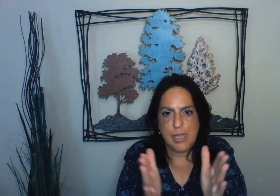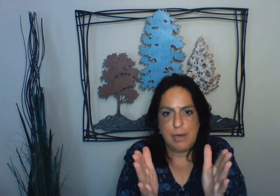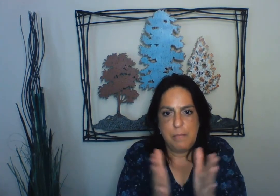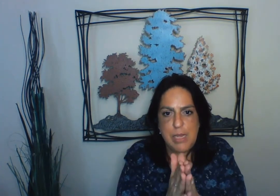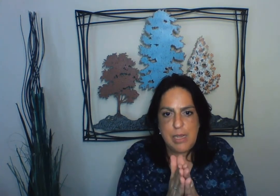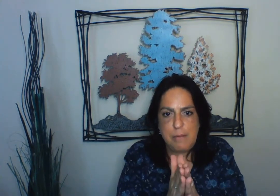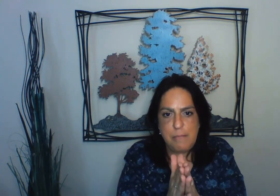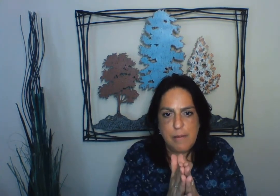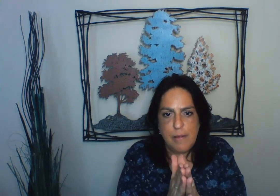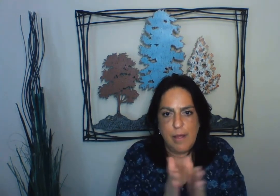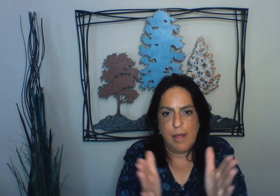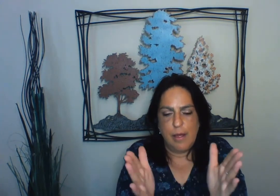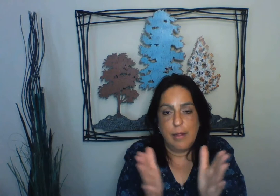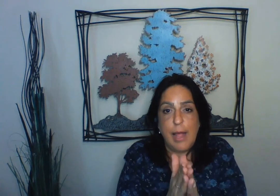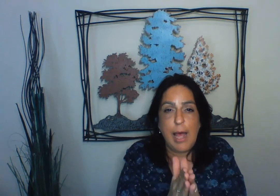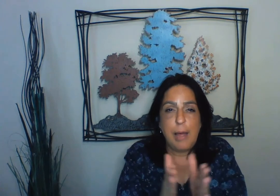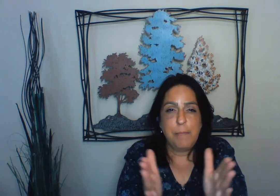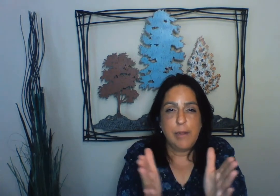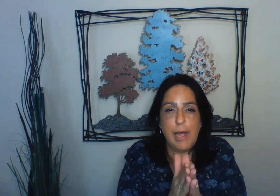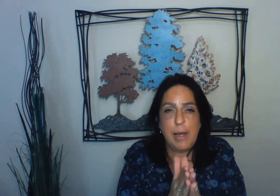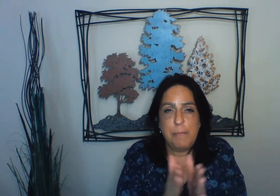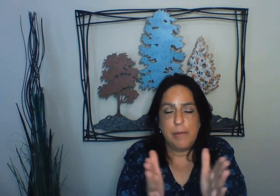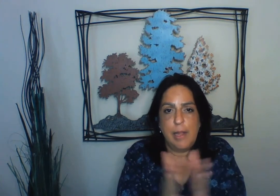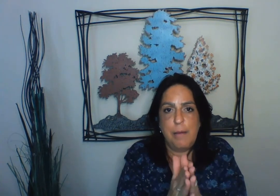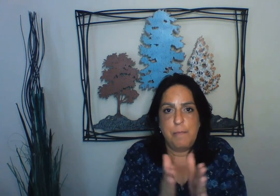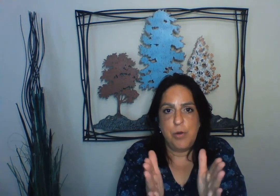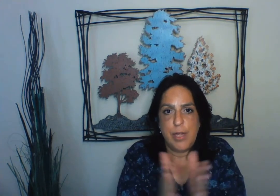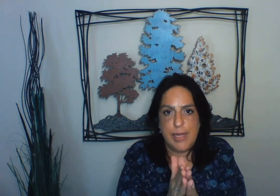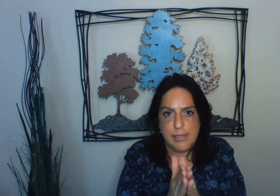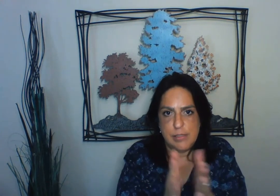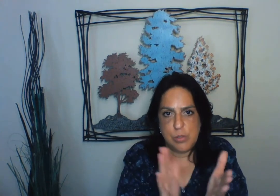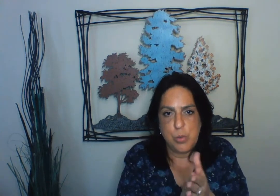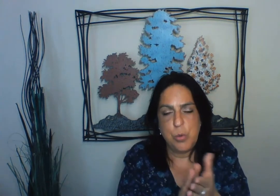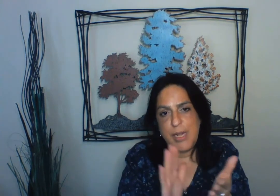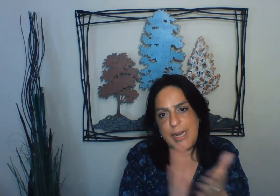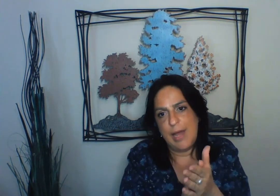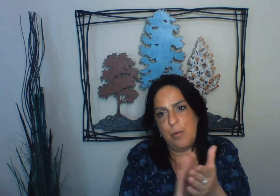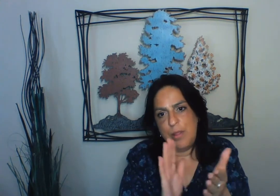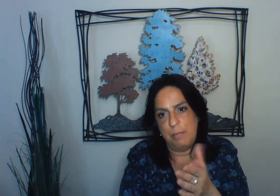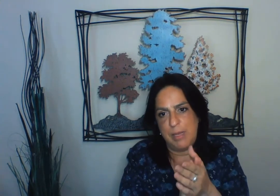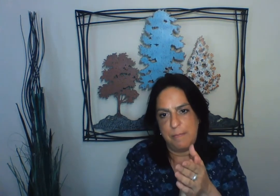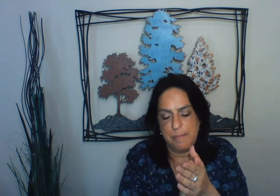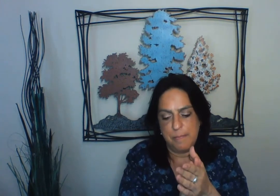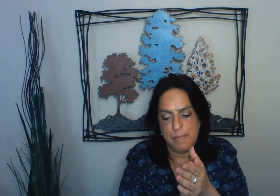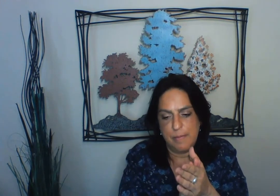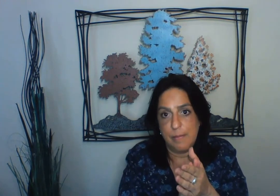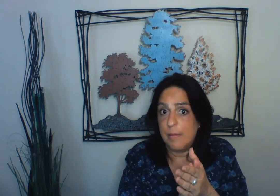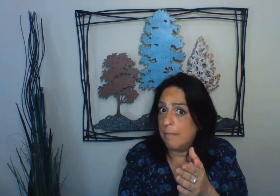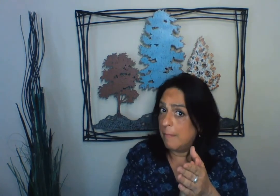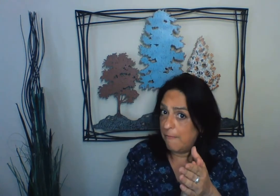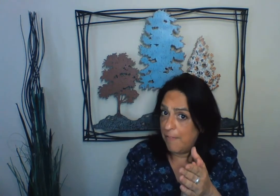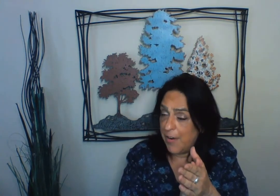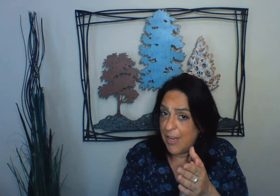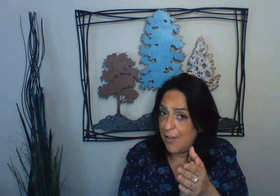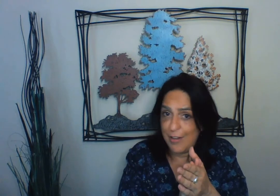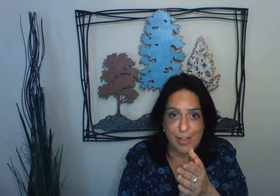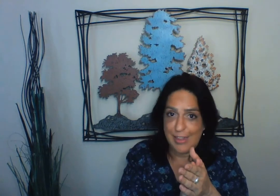can be. Clap, clap, clap your hands. Do it now with me. Very good. Not,